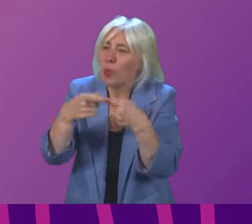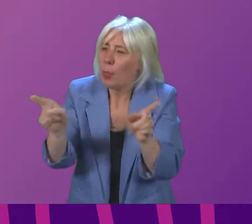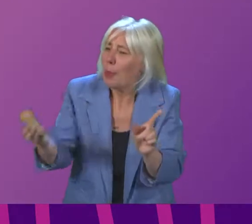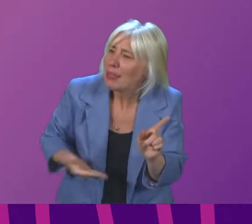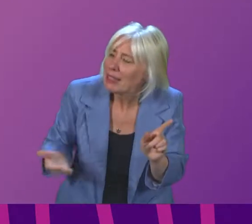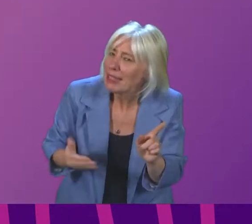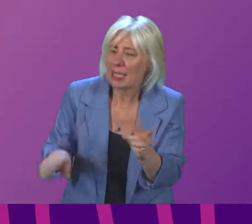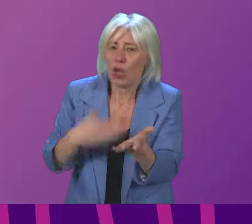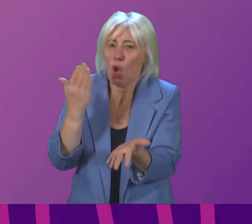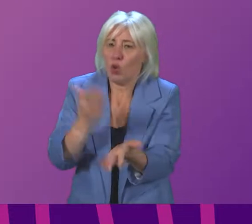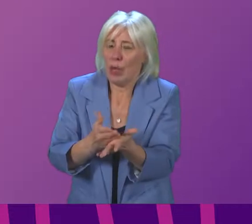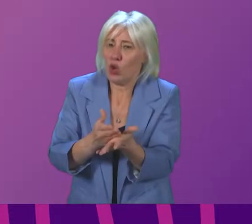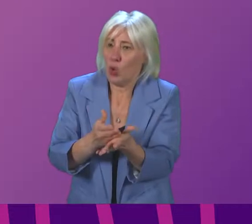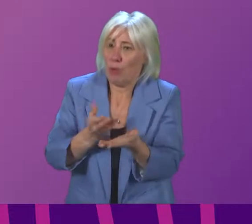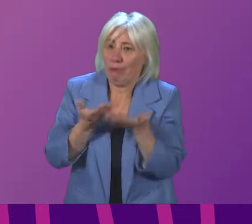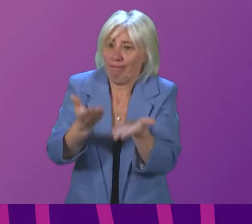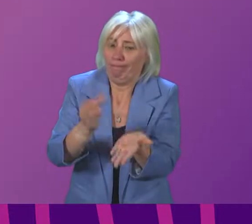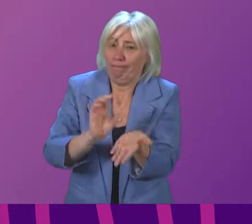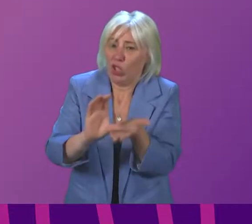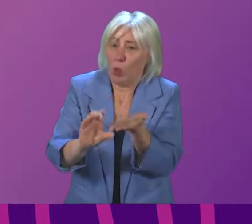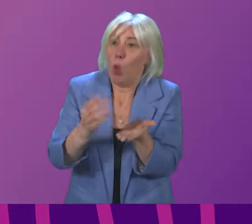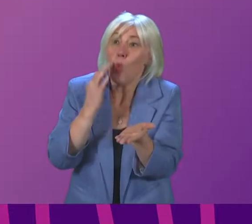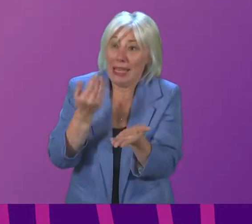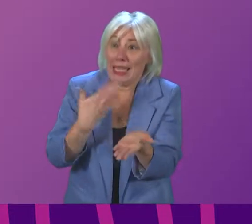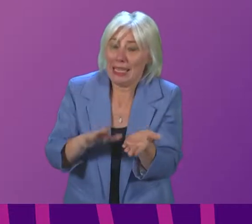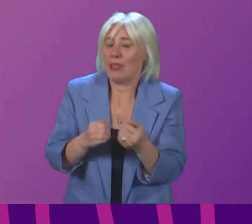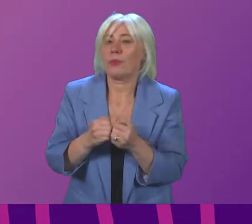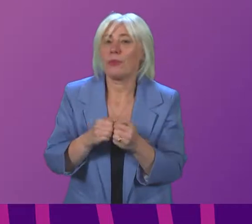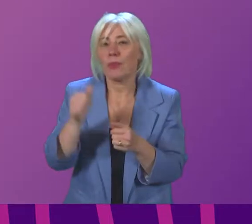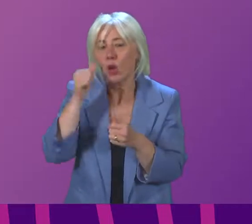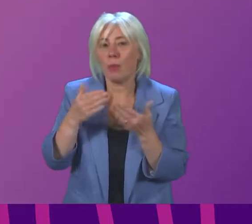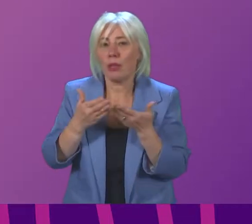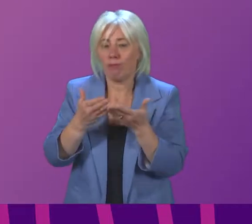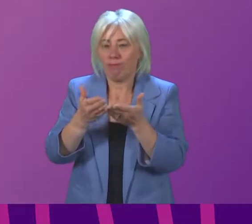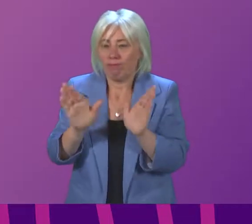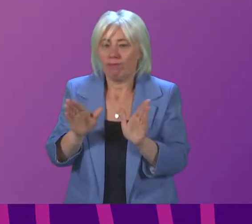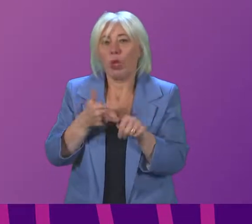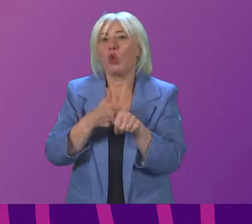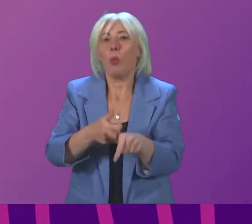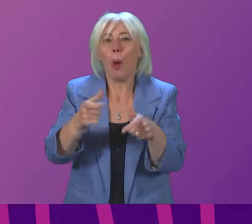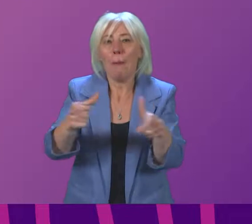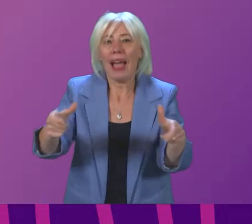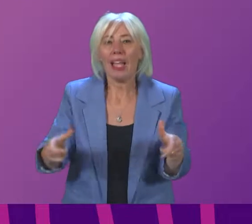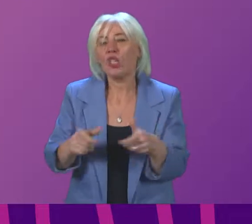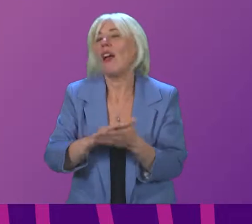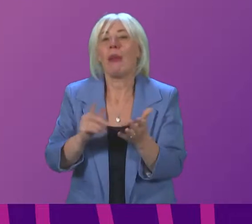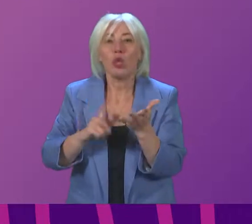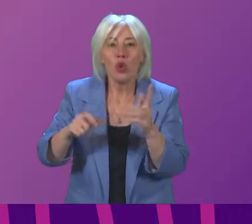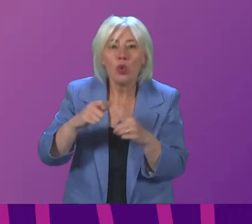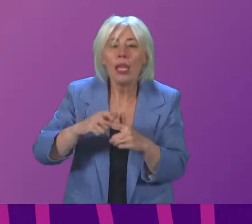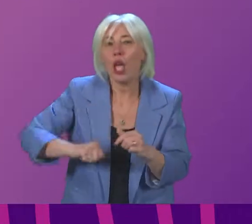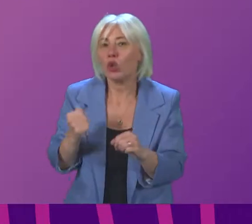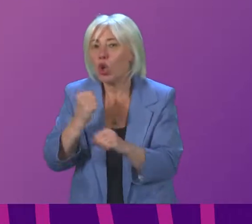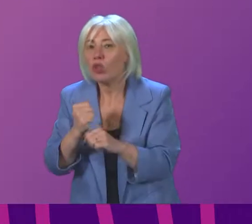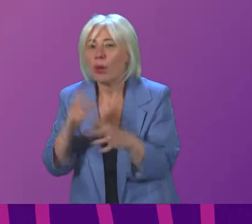deliver the timely support they need. I also note what the First Minister said about wider support packages. So if that means the UK and the Scottish Government